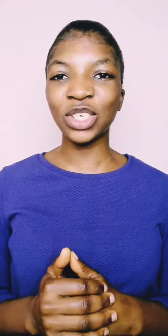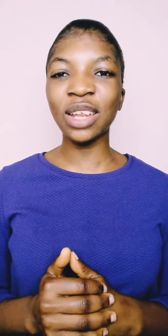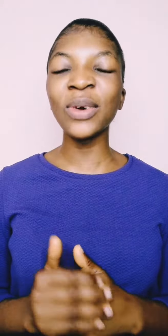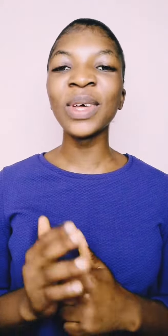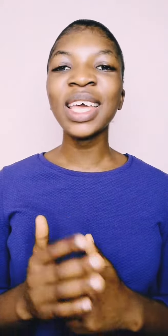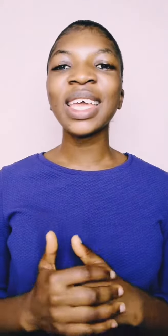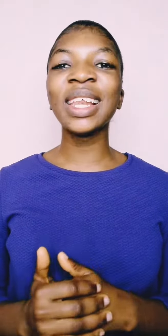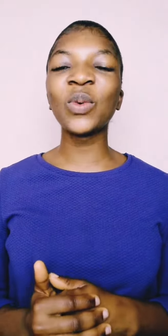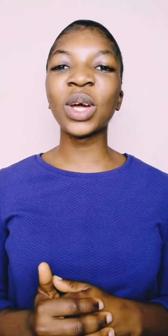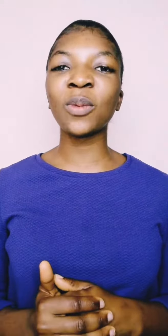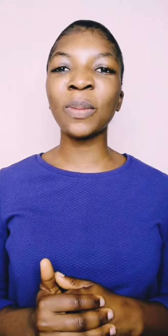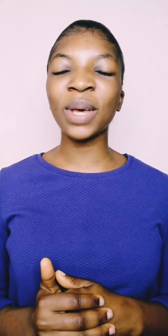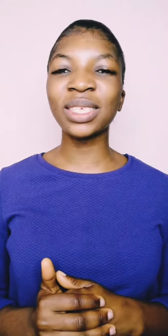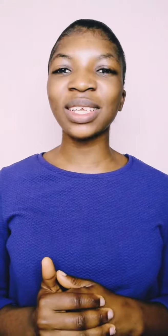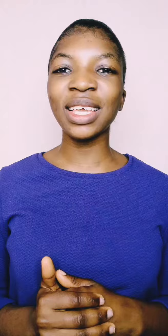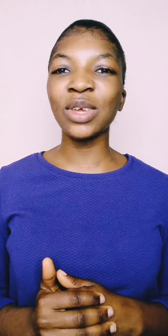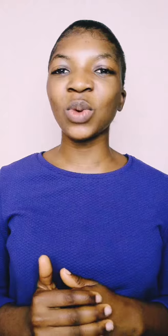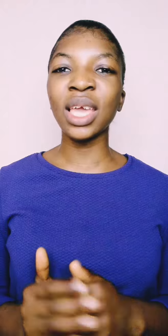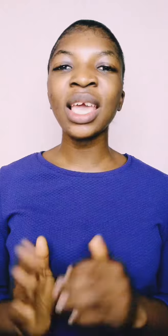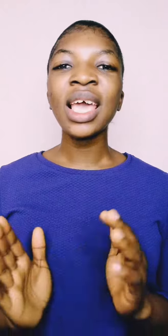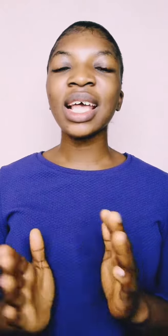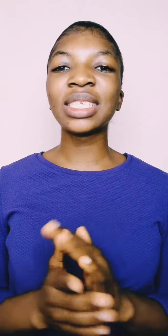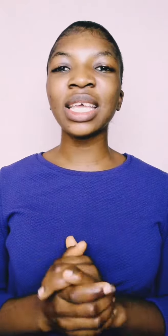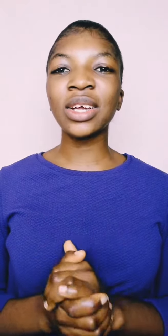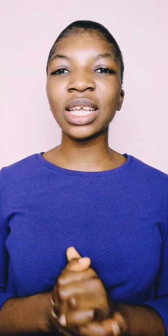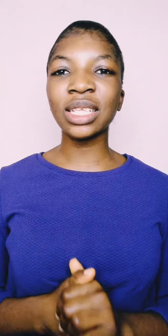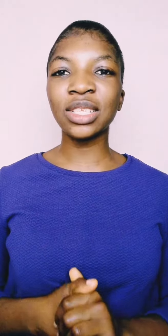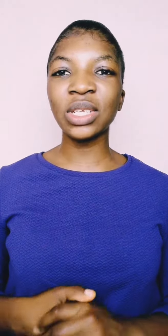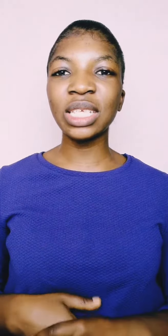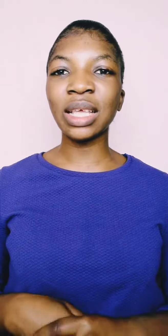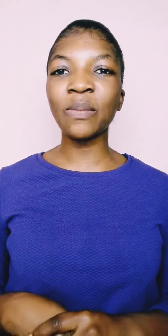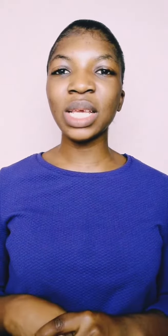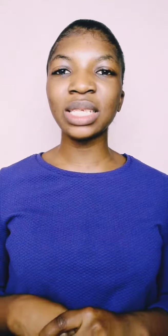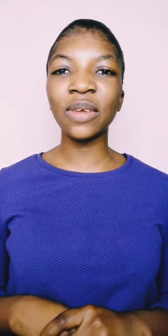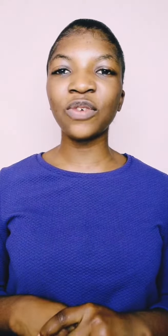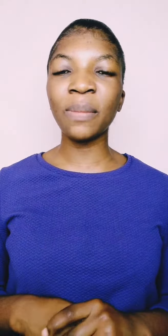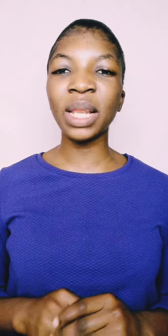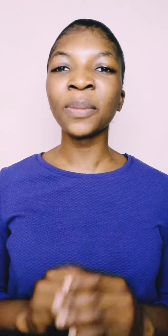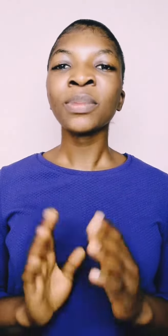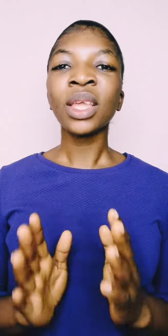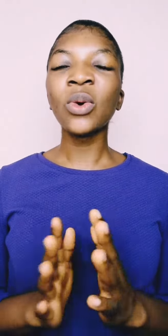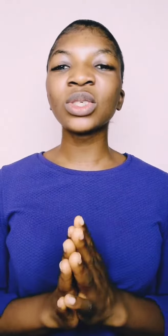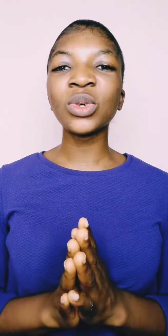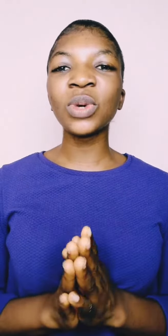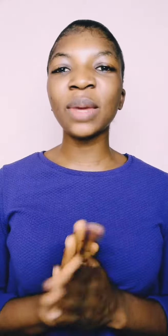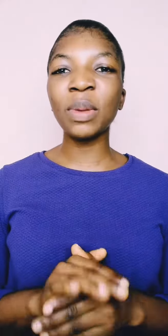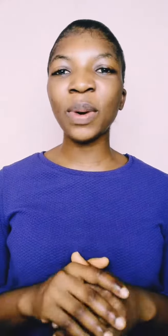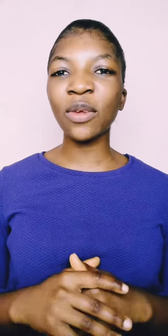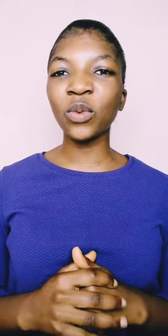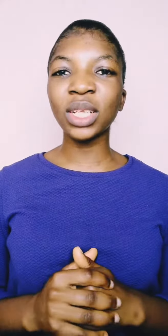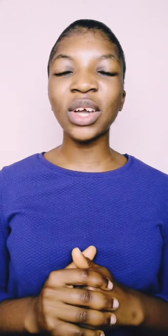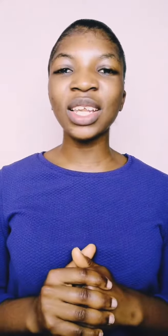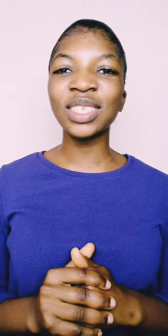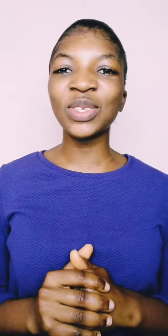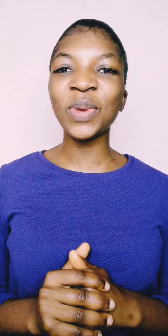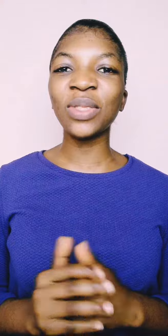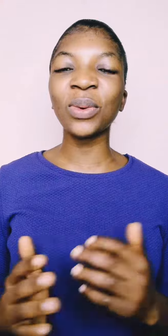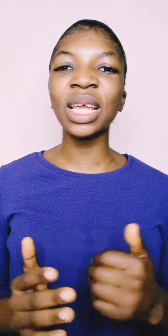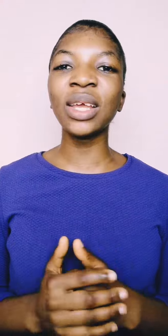channel, Healing Word with Pastor Igwe. And stay connected to this amazing family. Also, you can be part of what God is doing through Healing